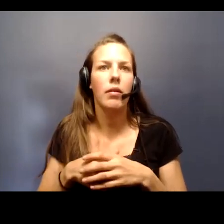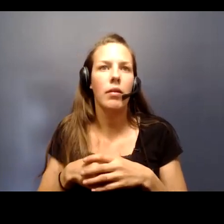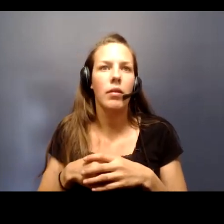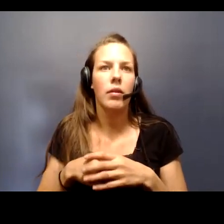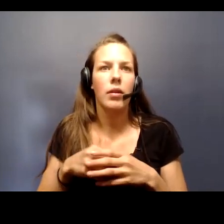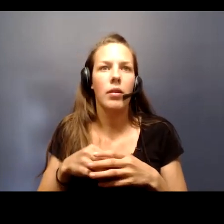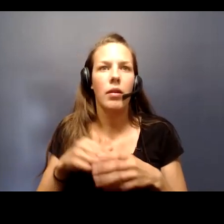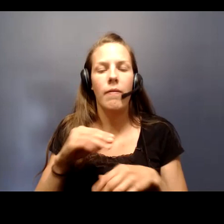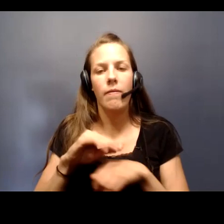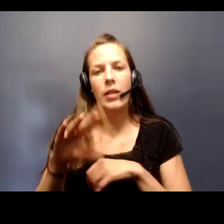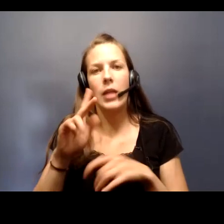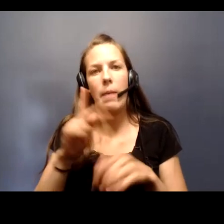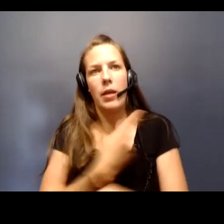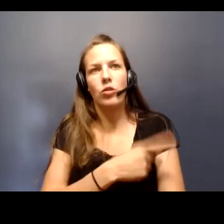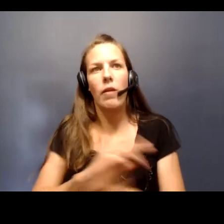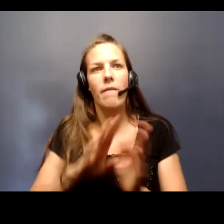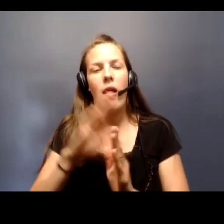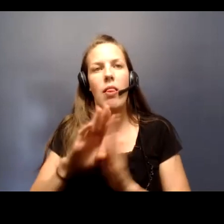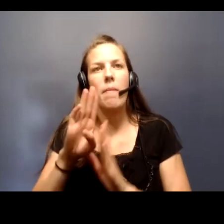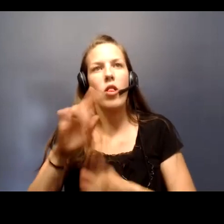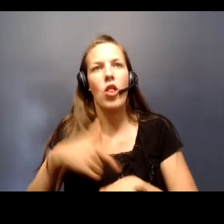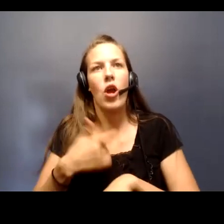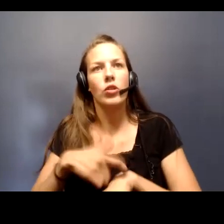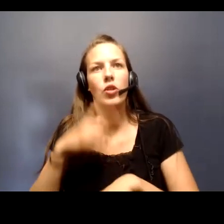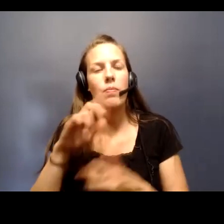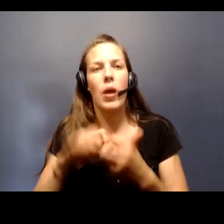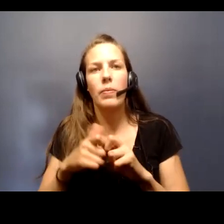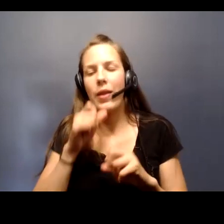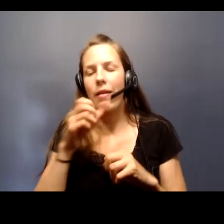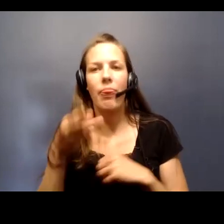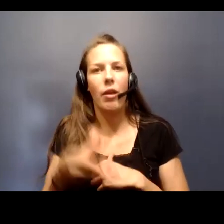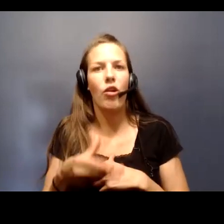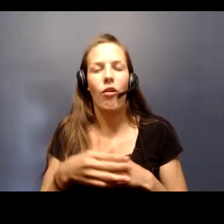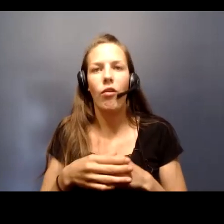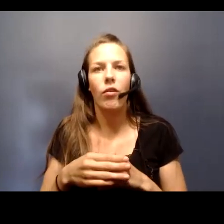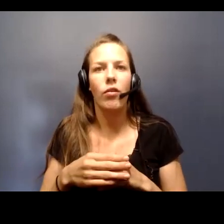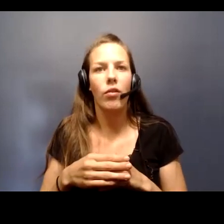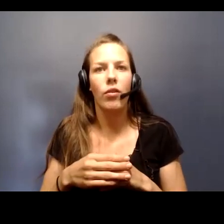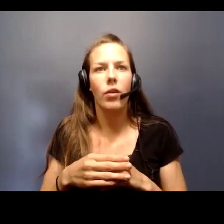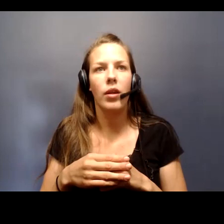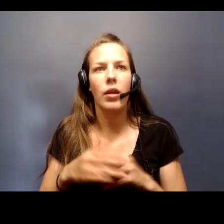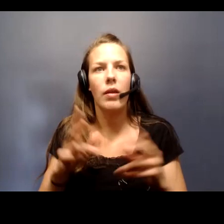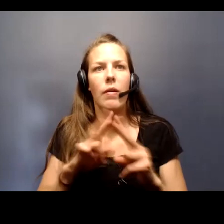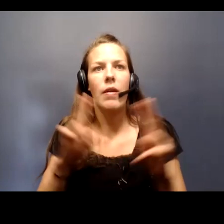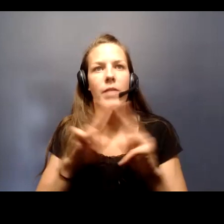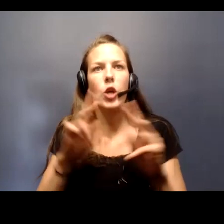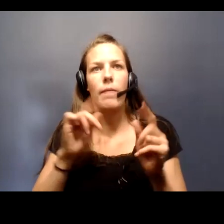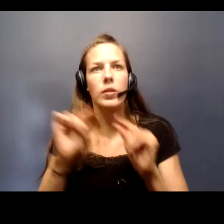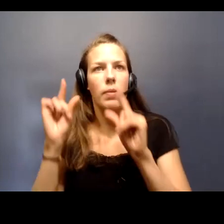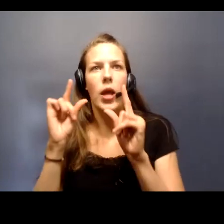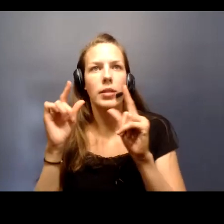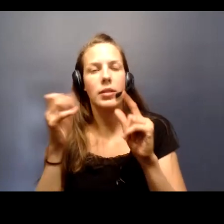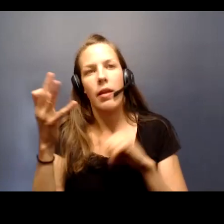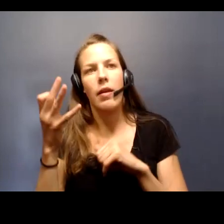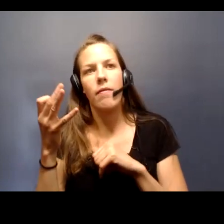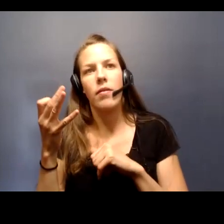infected patients develop long-term problems, we're just not there yet. I would be very, very surprised if there